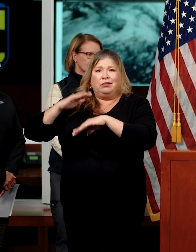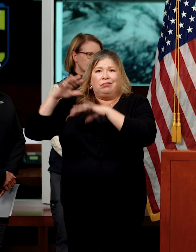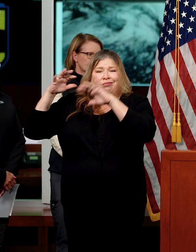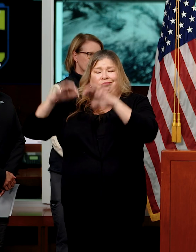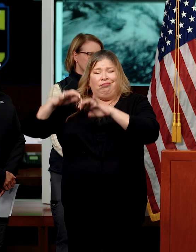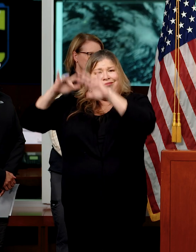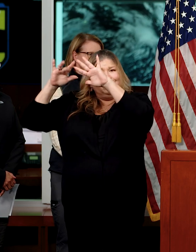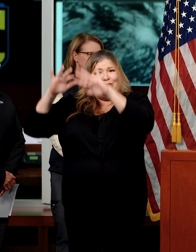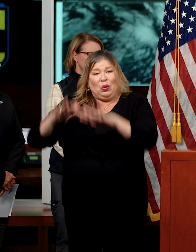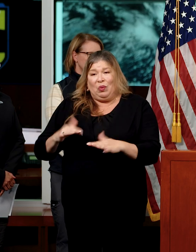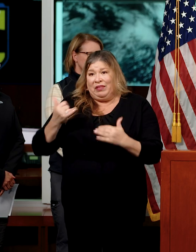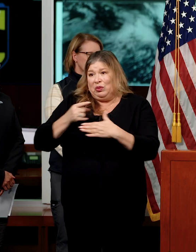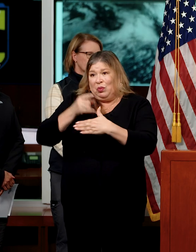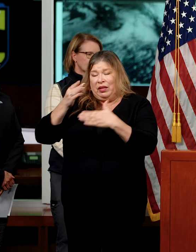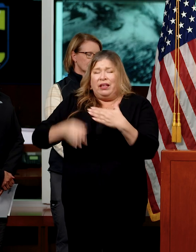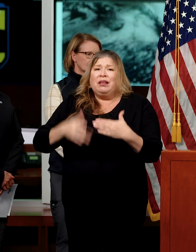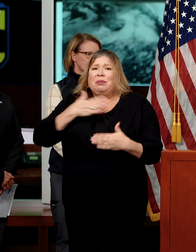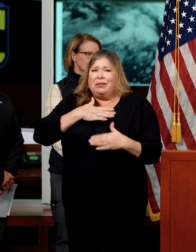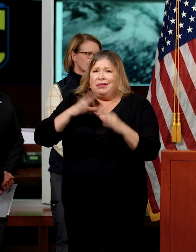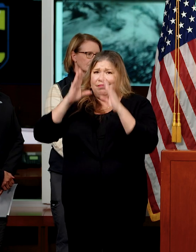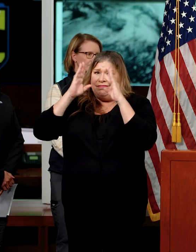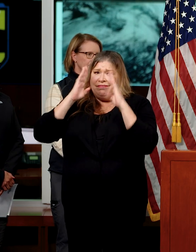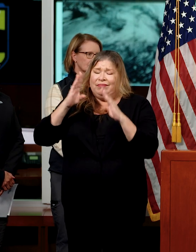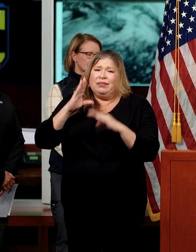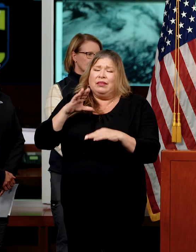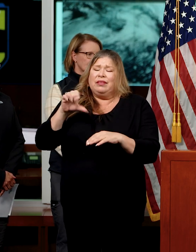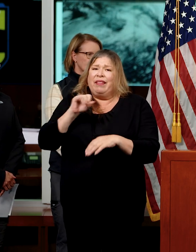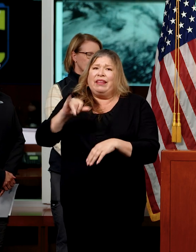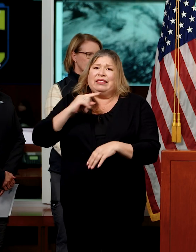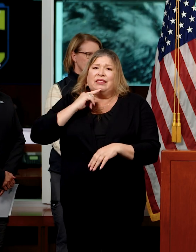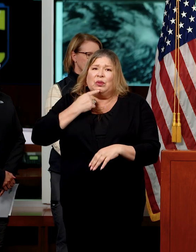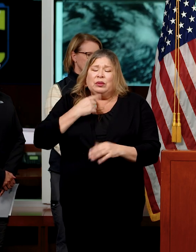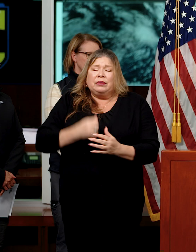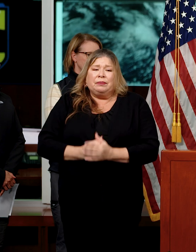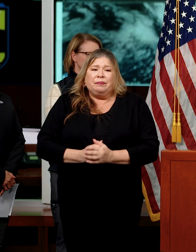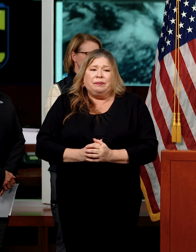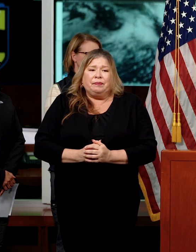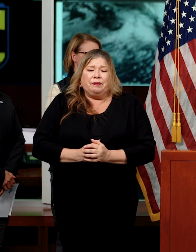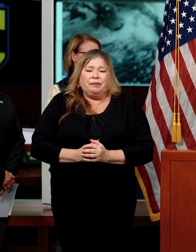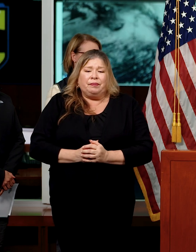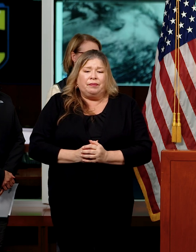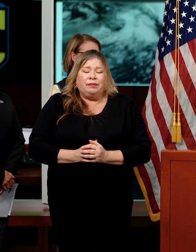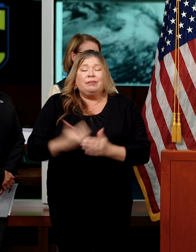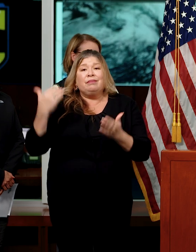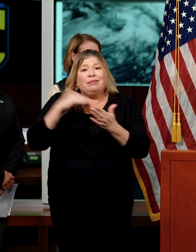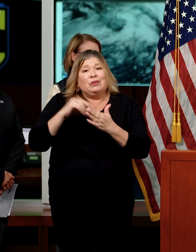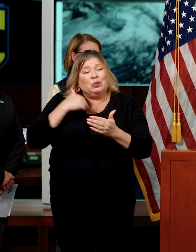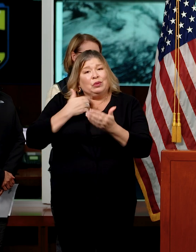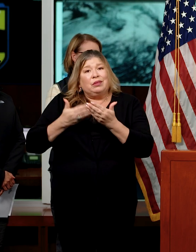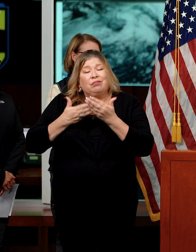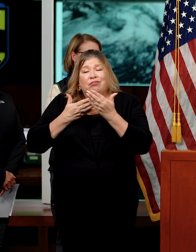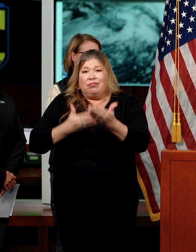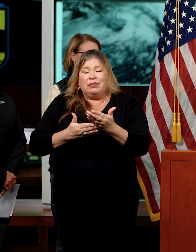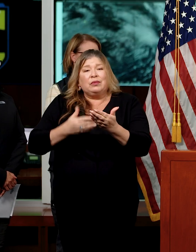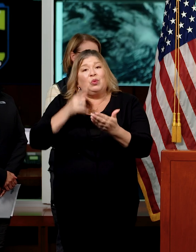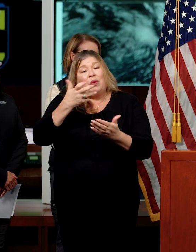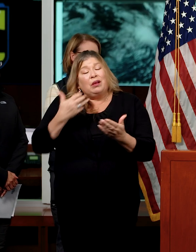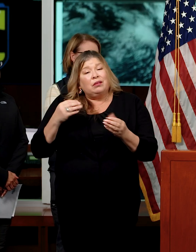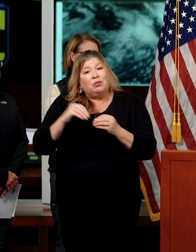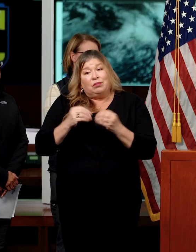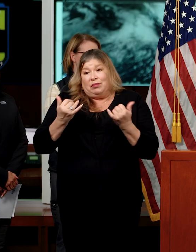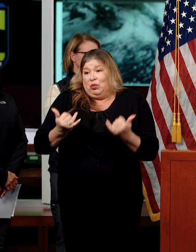weekend. Please take those storm warnings seriously. Again, we recommend that for the latest information,